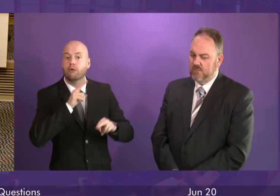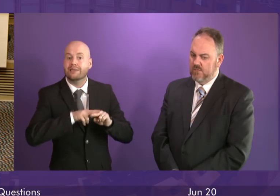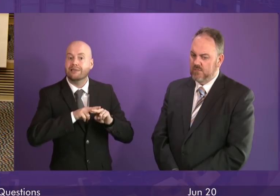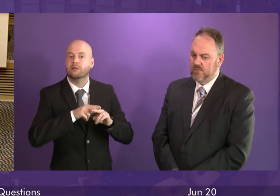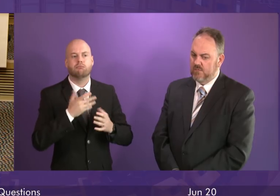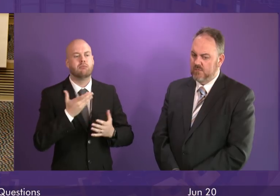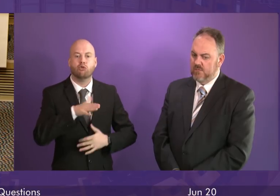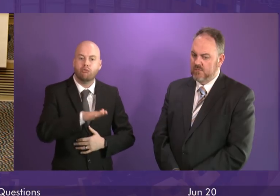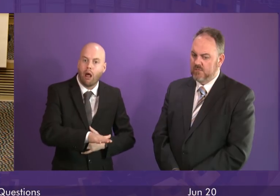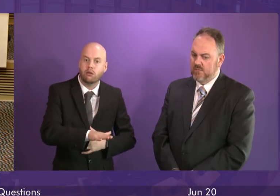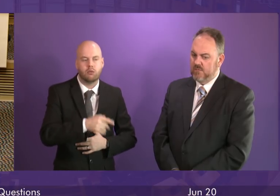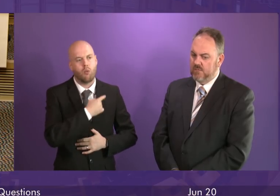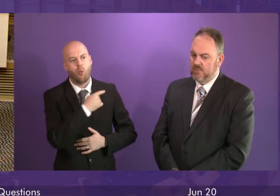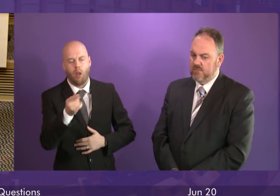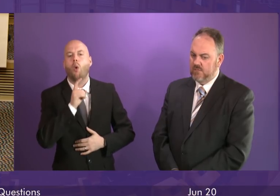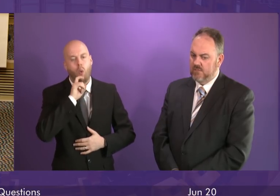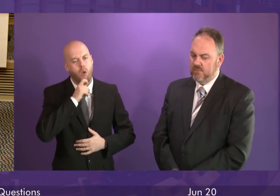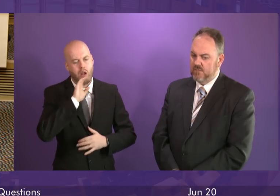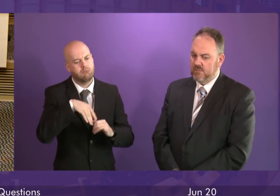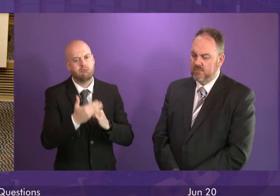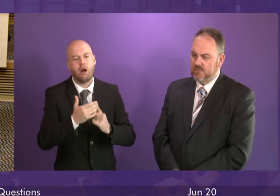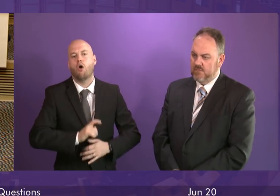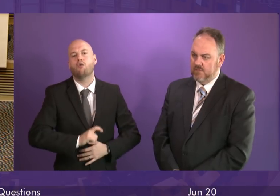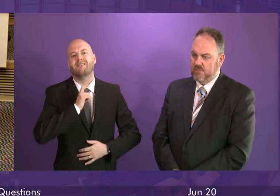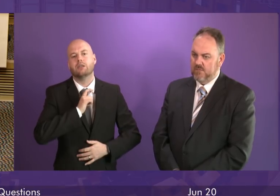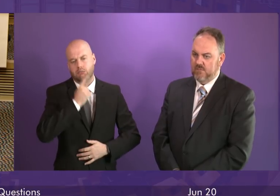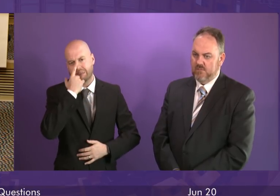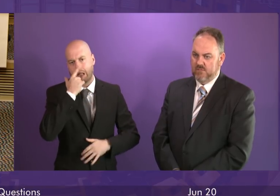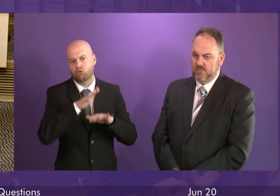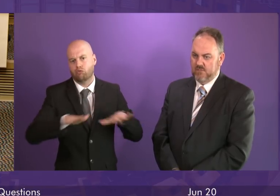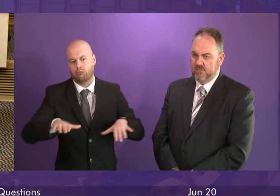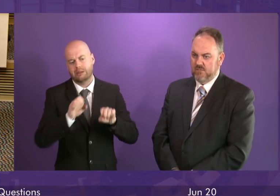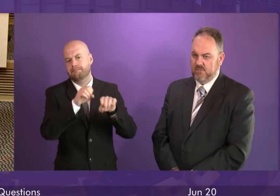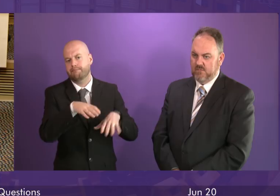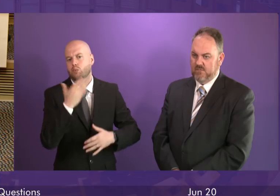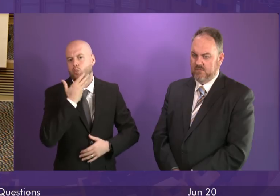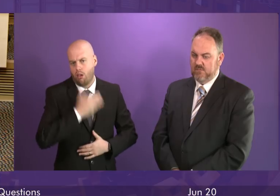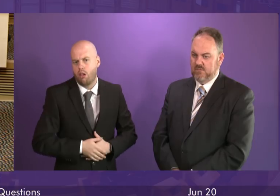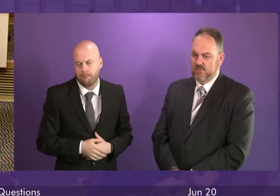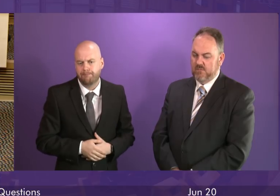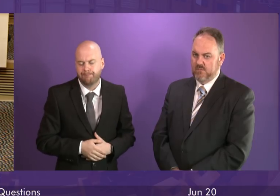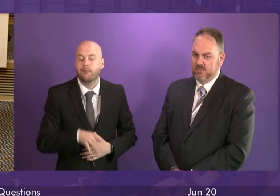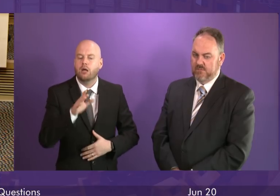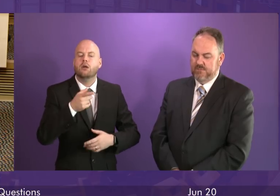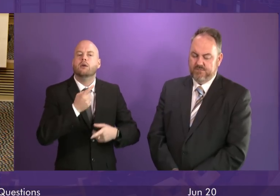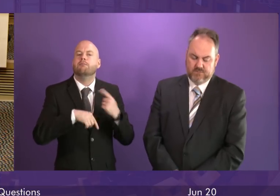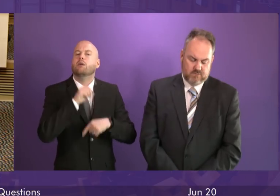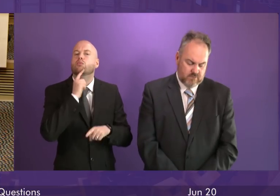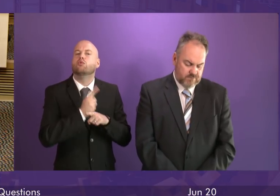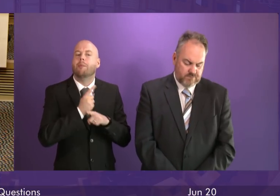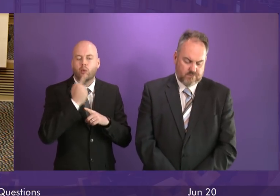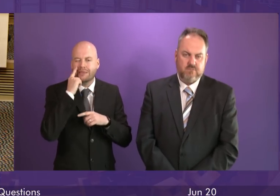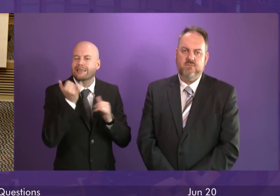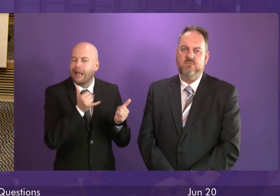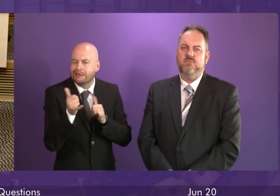Buchanan High has confidence in sending their children to school. In terms of testing as I said in response to my